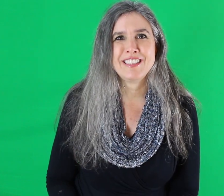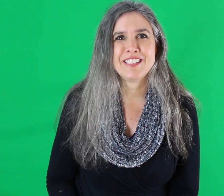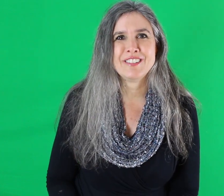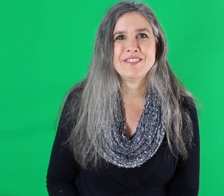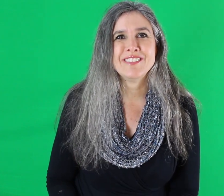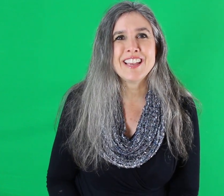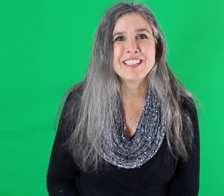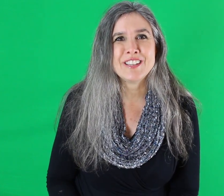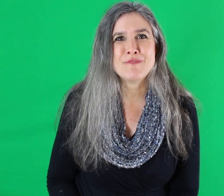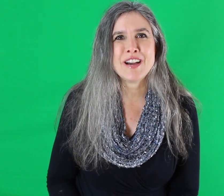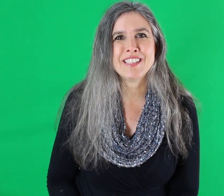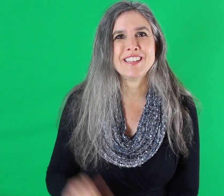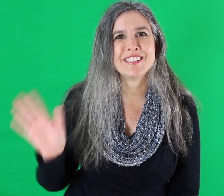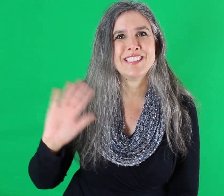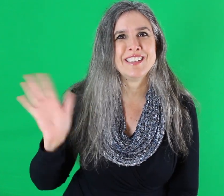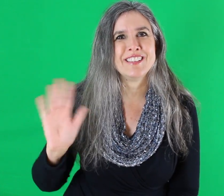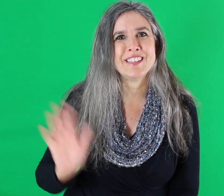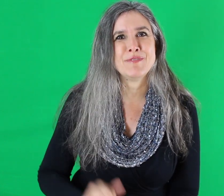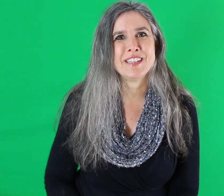do. Thanks so much. I'll see you in a little bit.